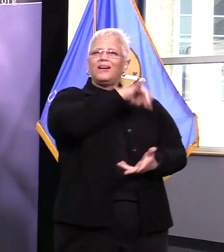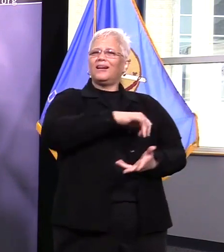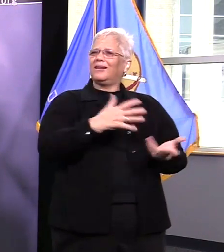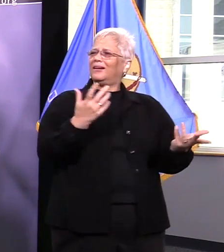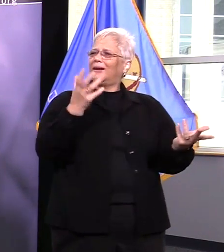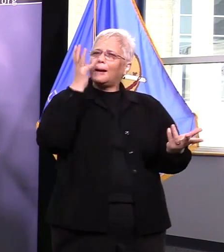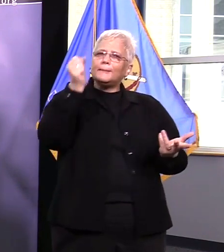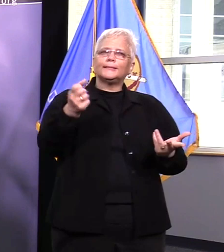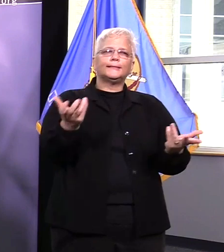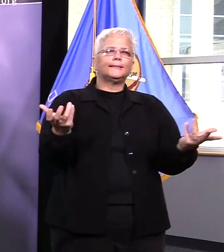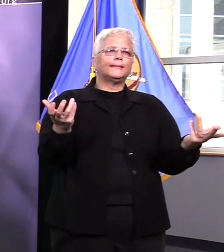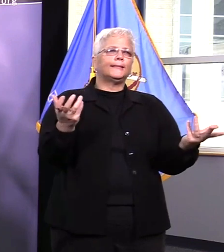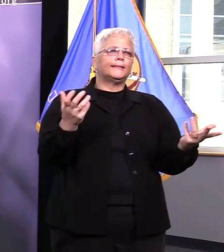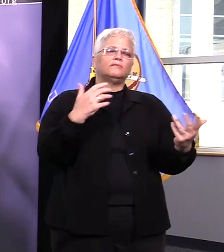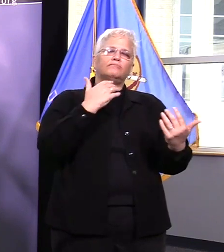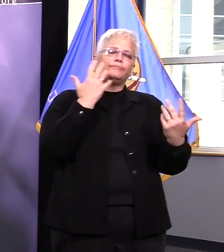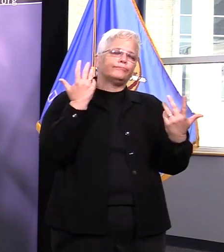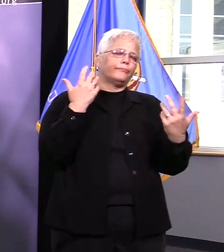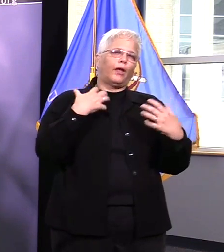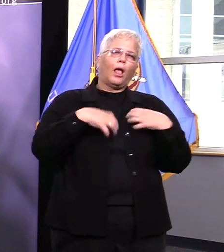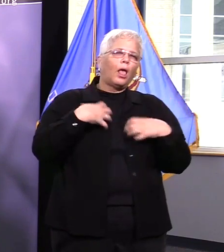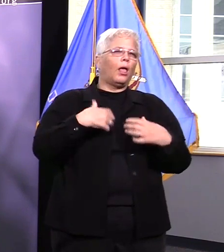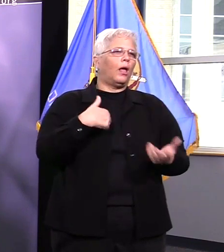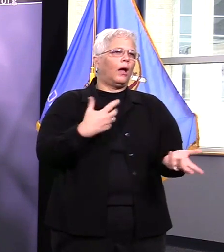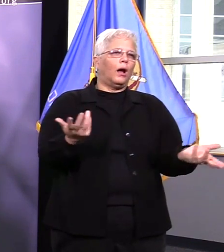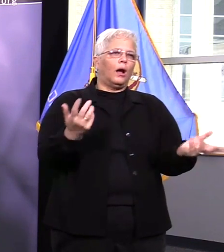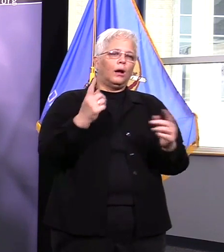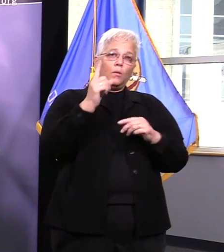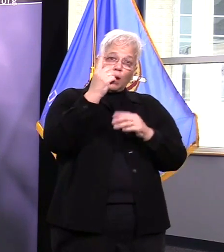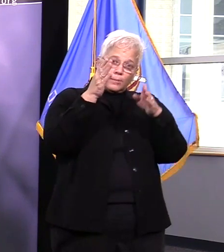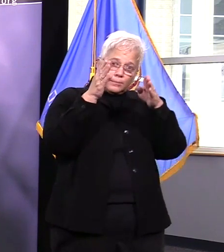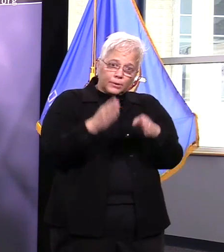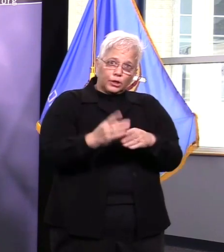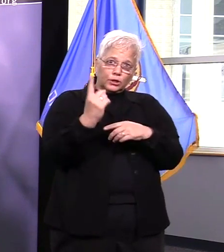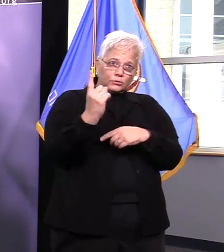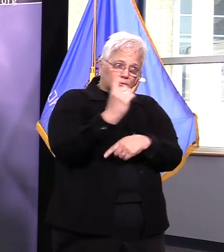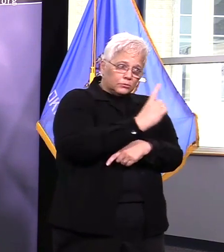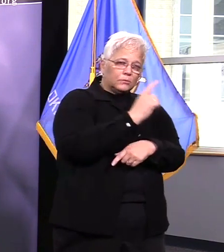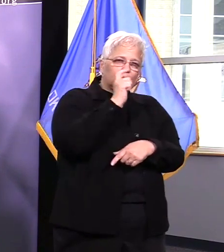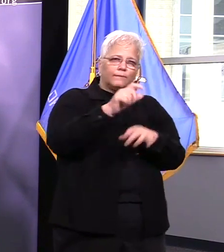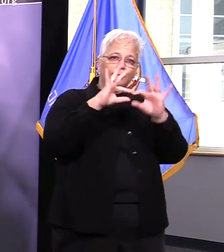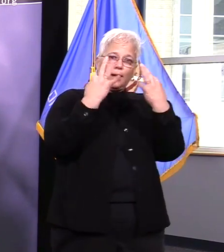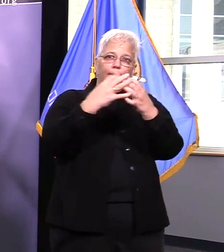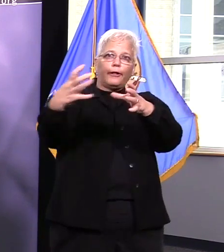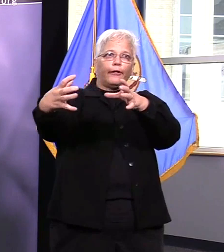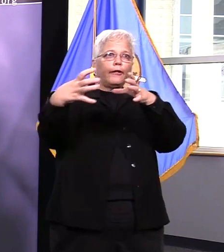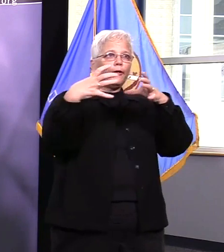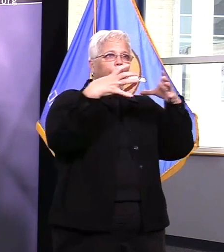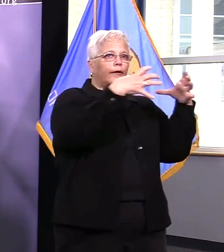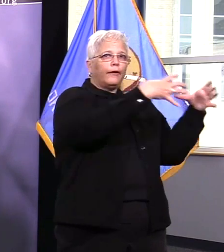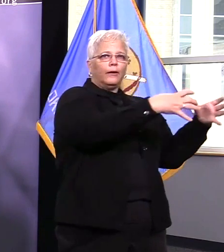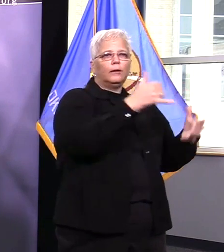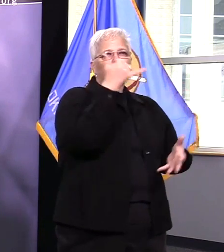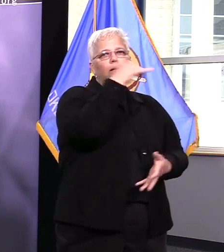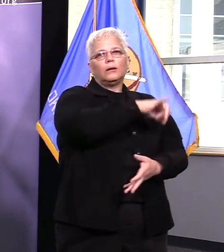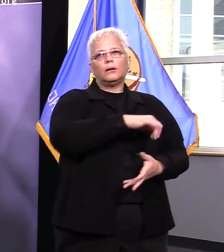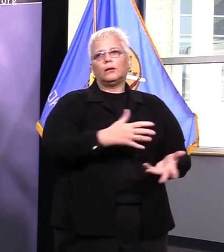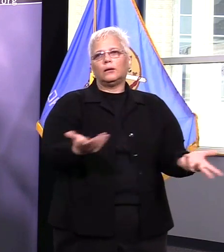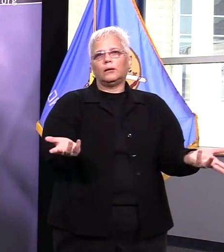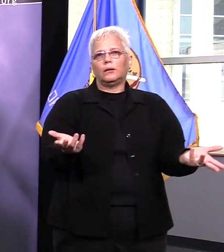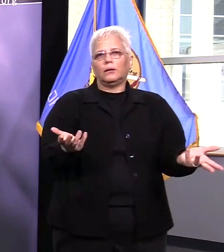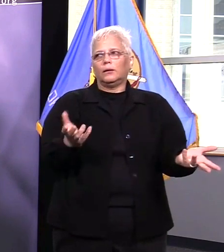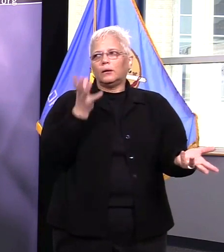whole family to a hardware store or to or to the grocery store with you you are for each person in your family you're